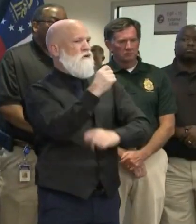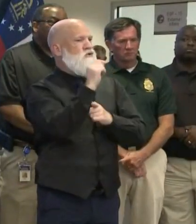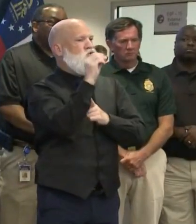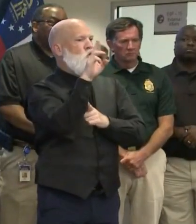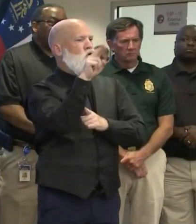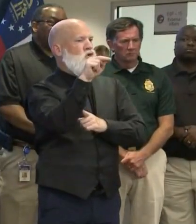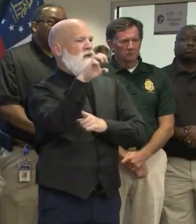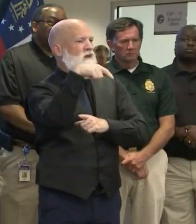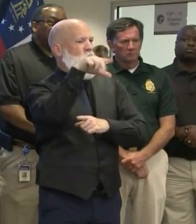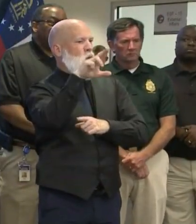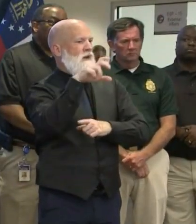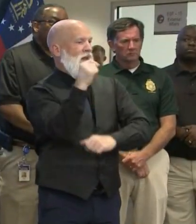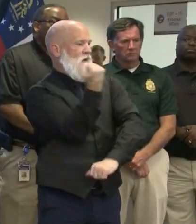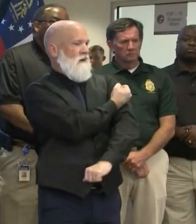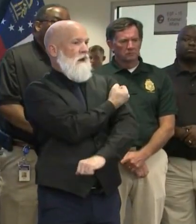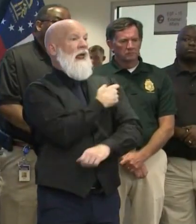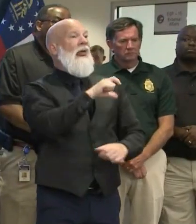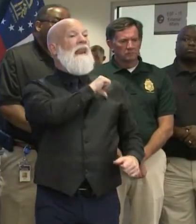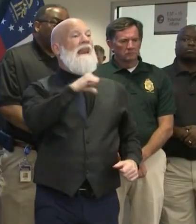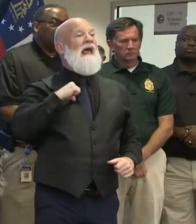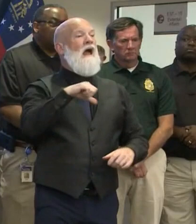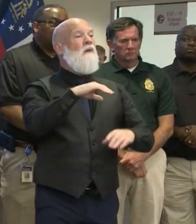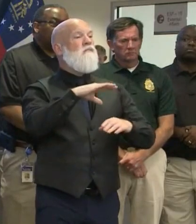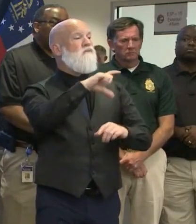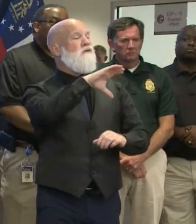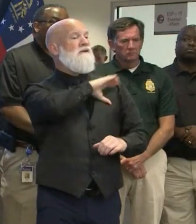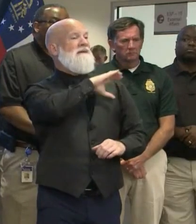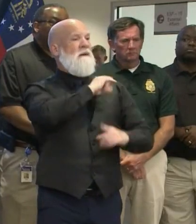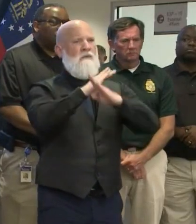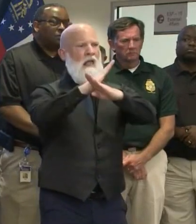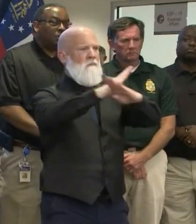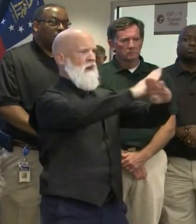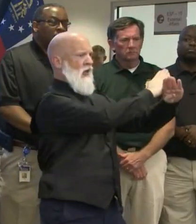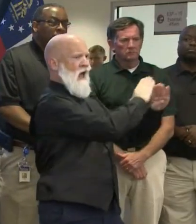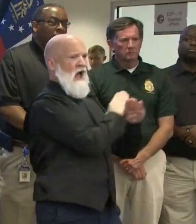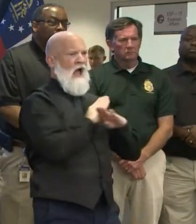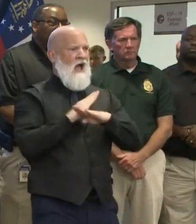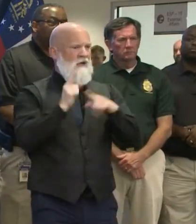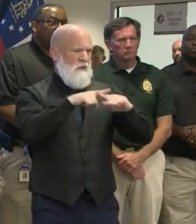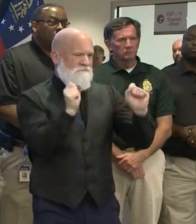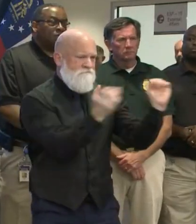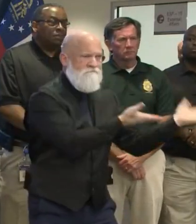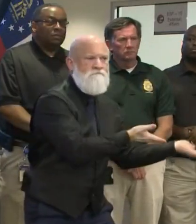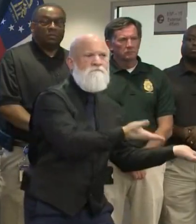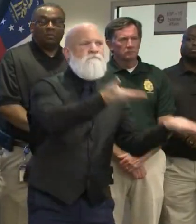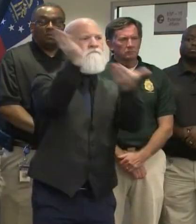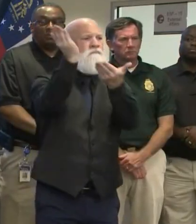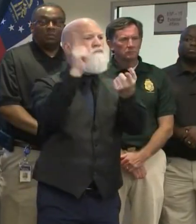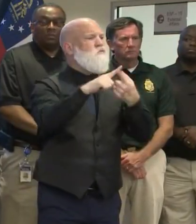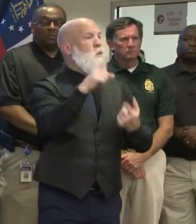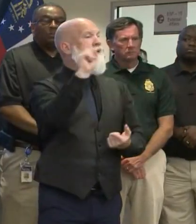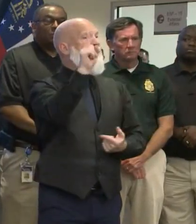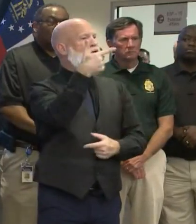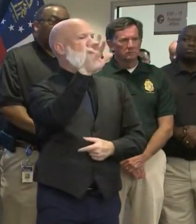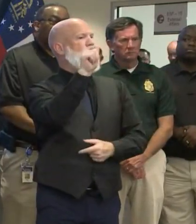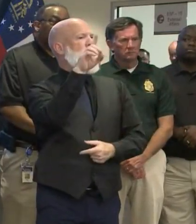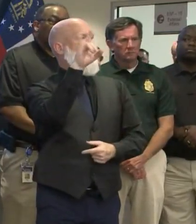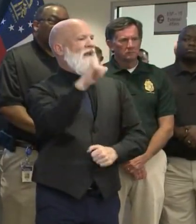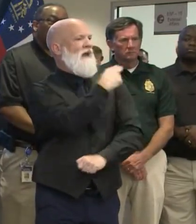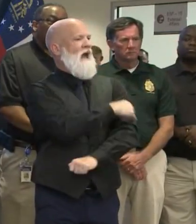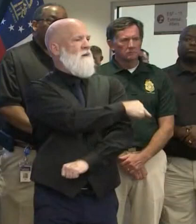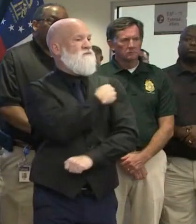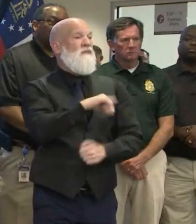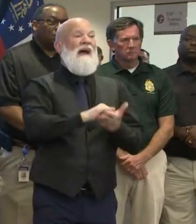blocked every intersection to get him to Grady. And we continue to pray for him. But that is why we need people to work with us